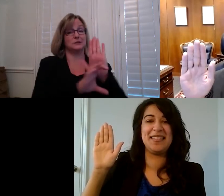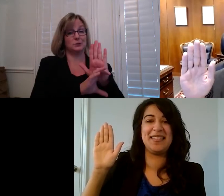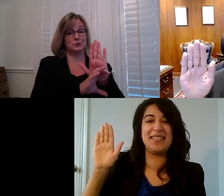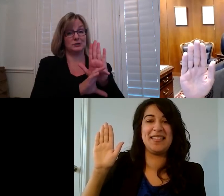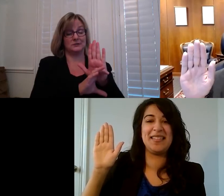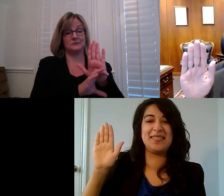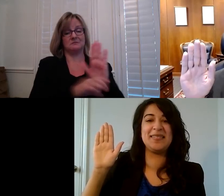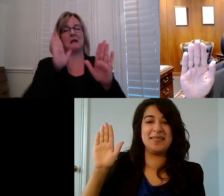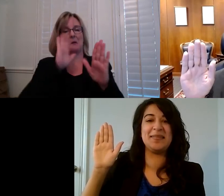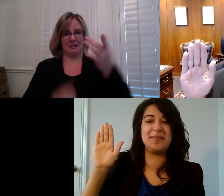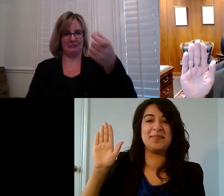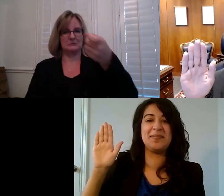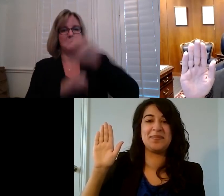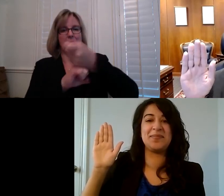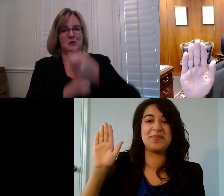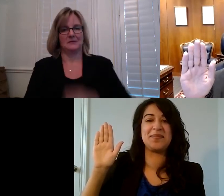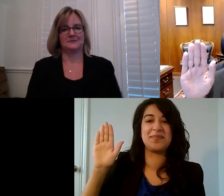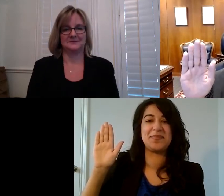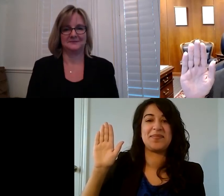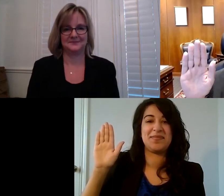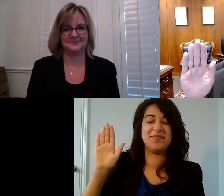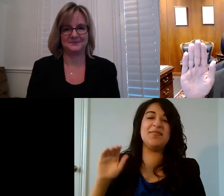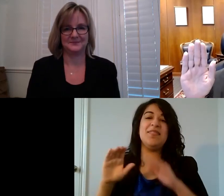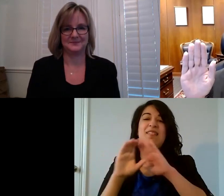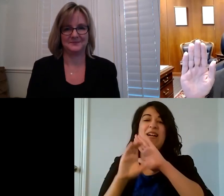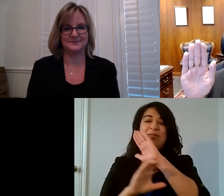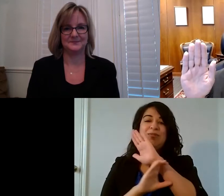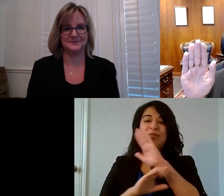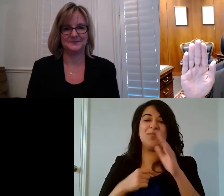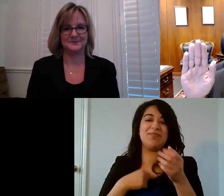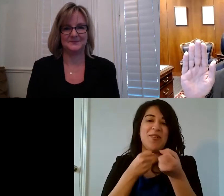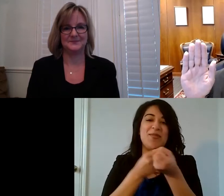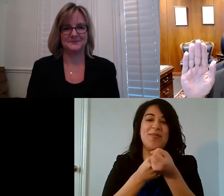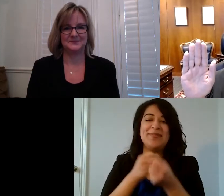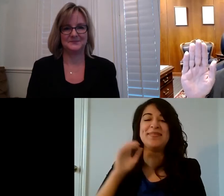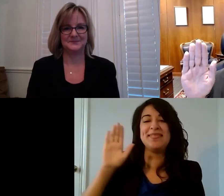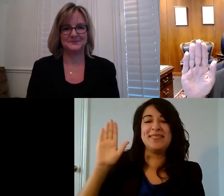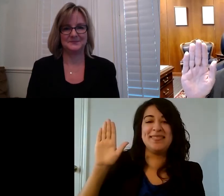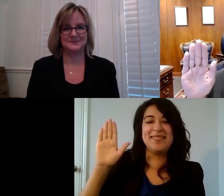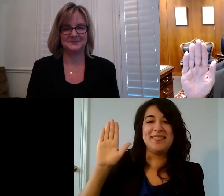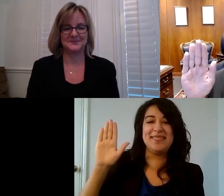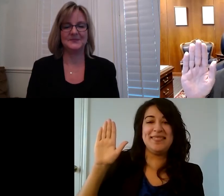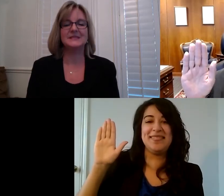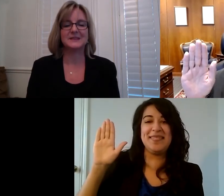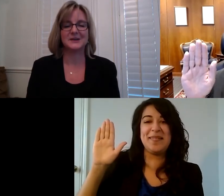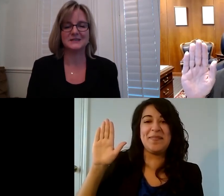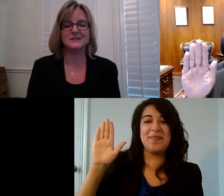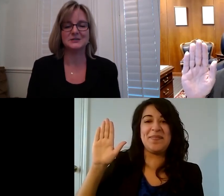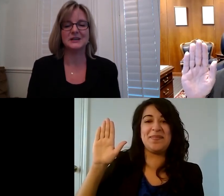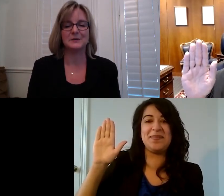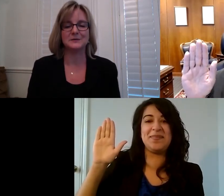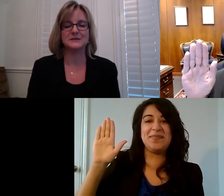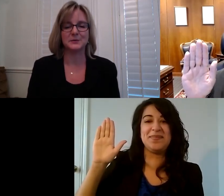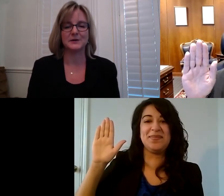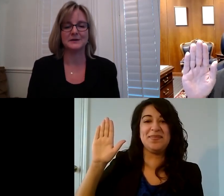Constitution